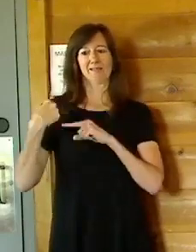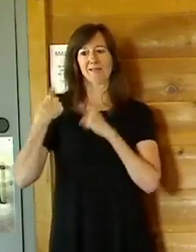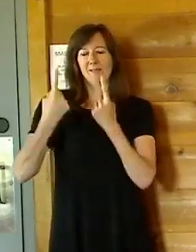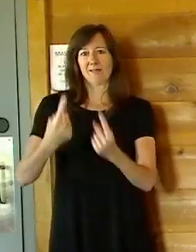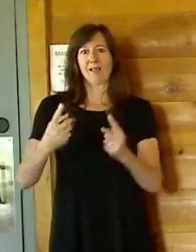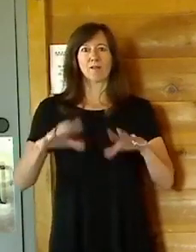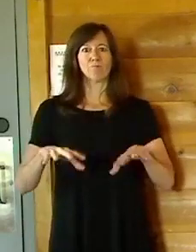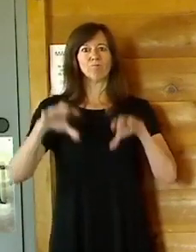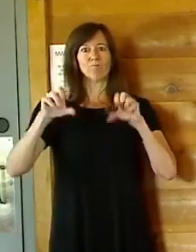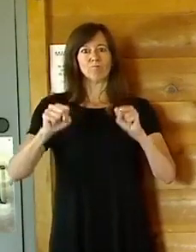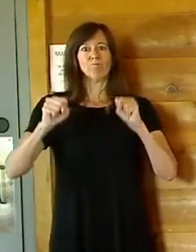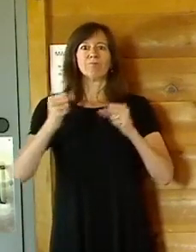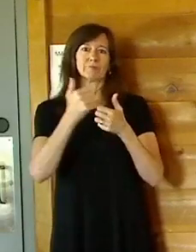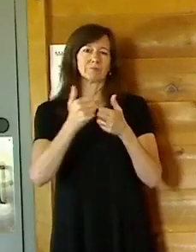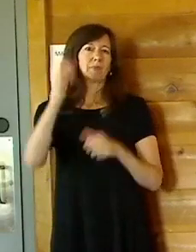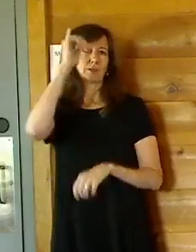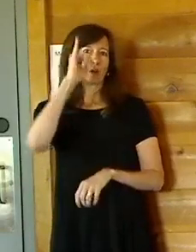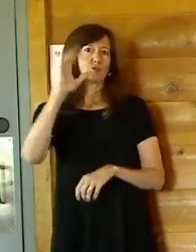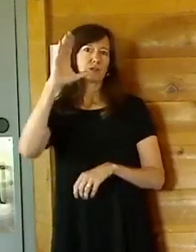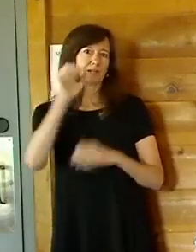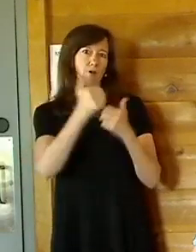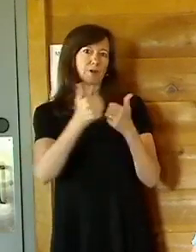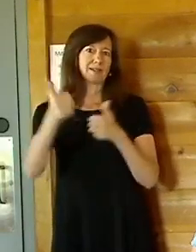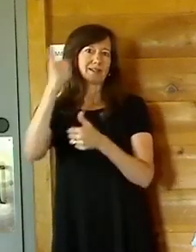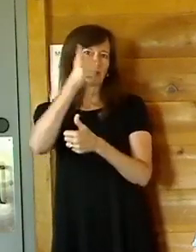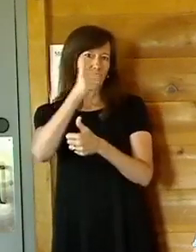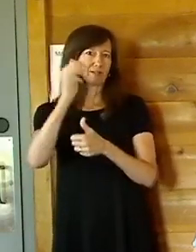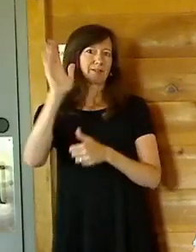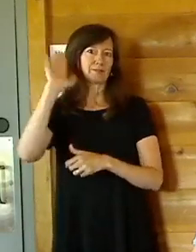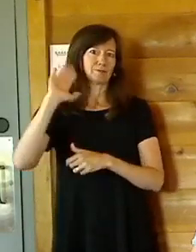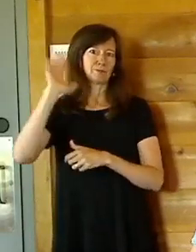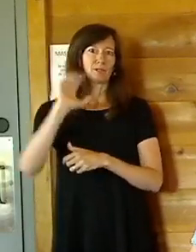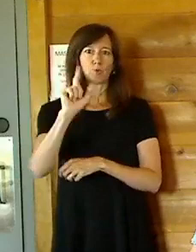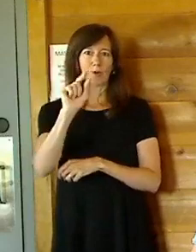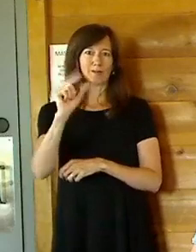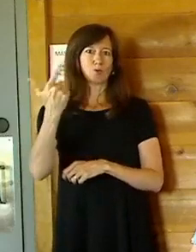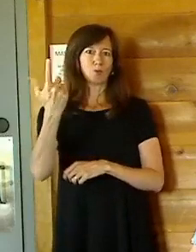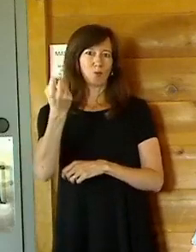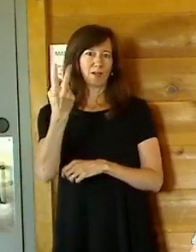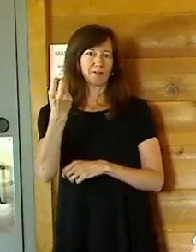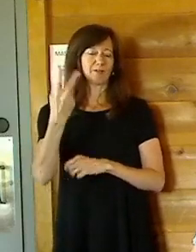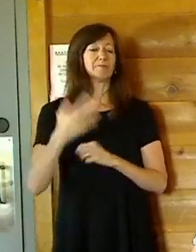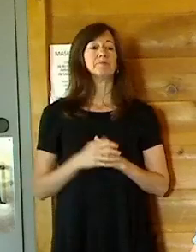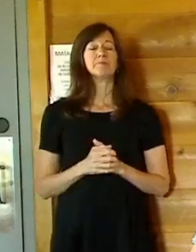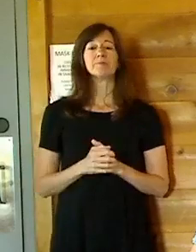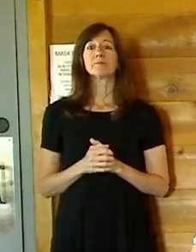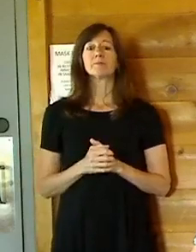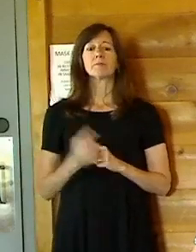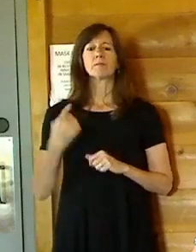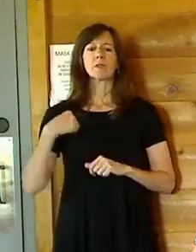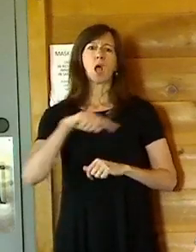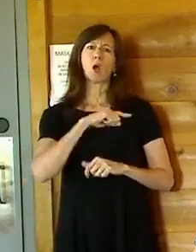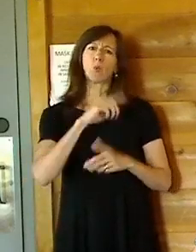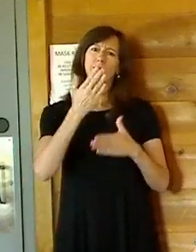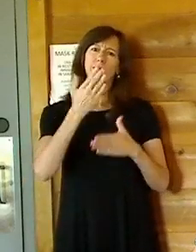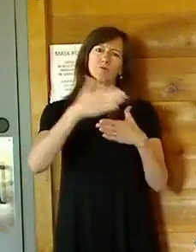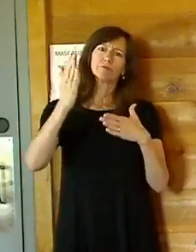2012. And just because we are concluding our COVID